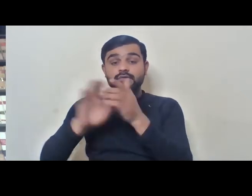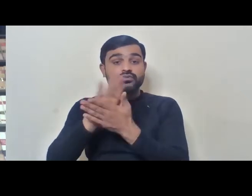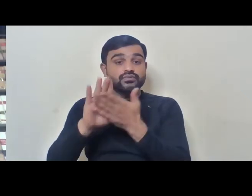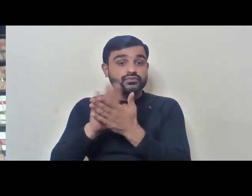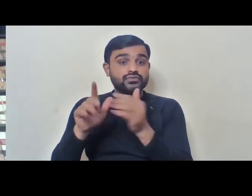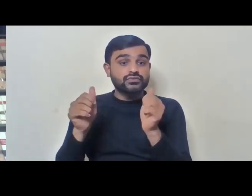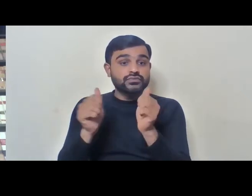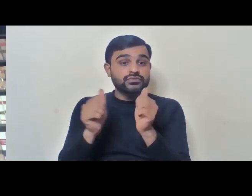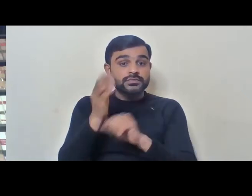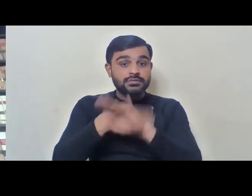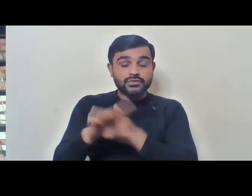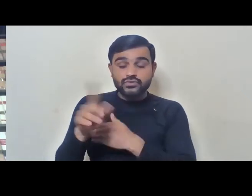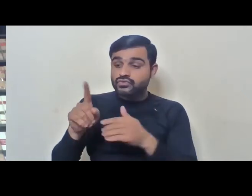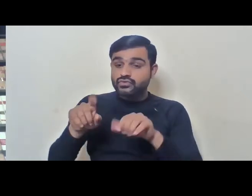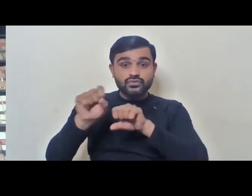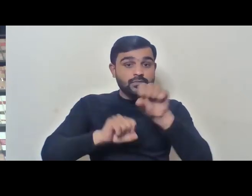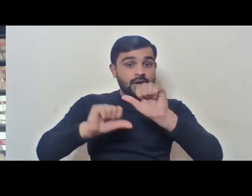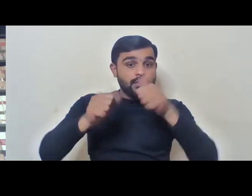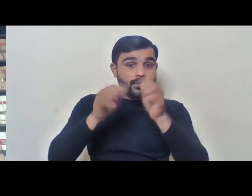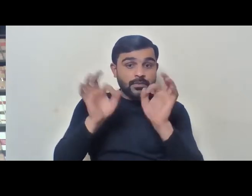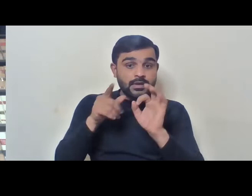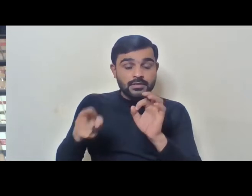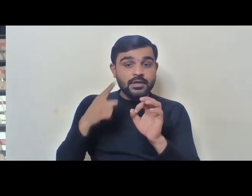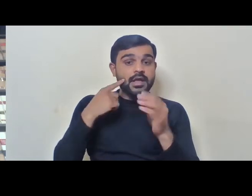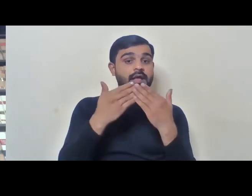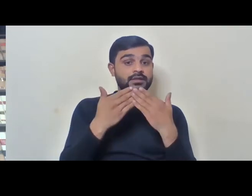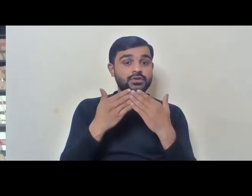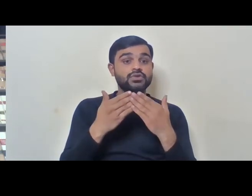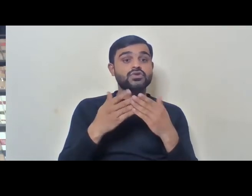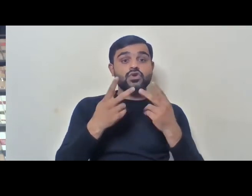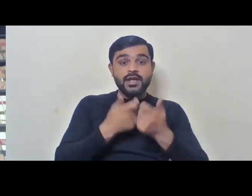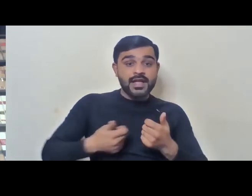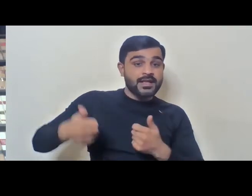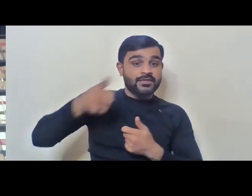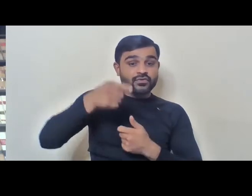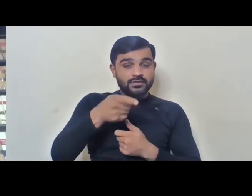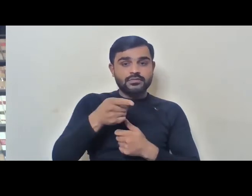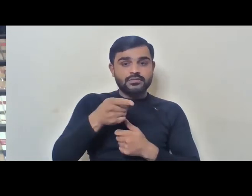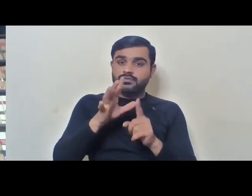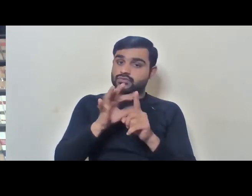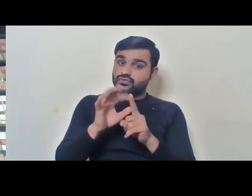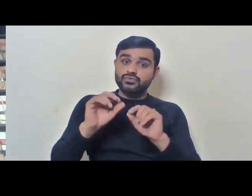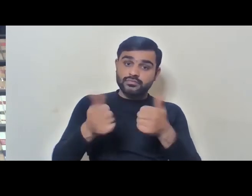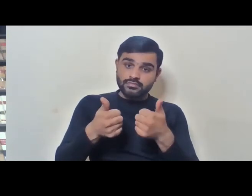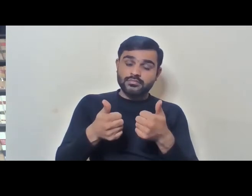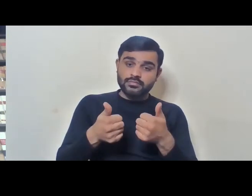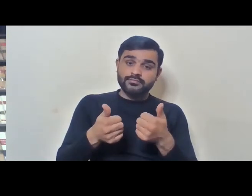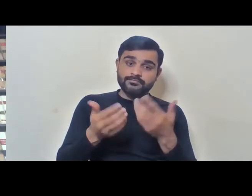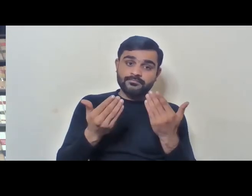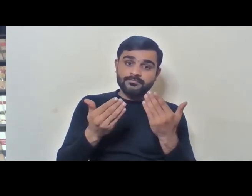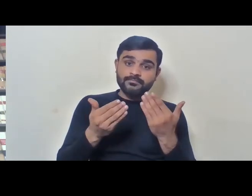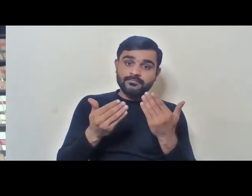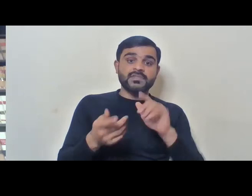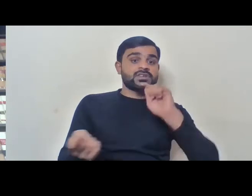who is qualified, then the institution or the authorities can change